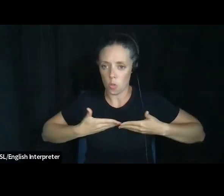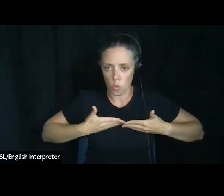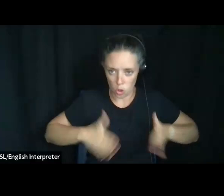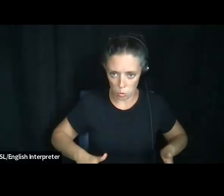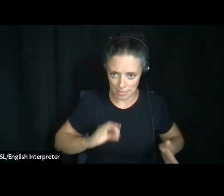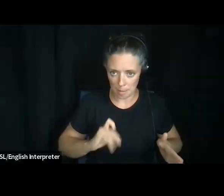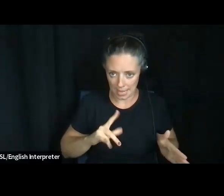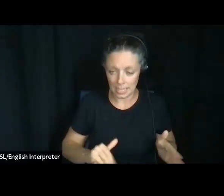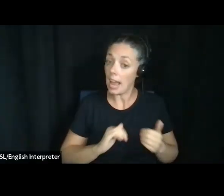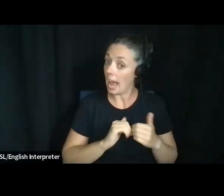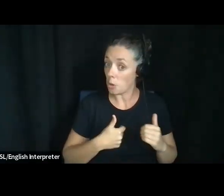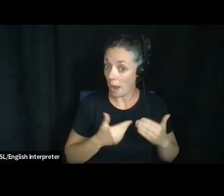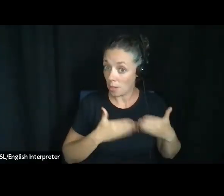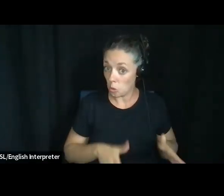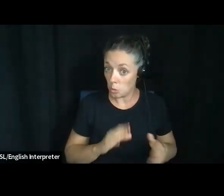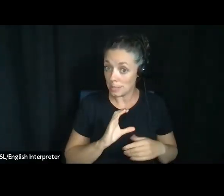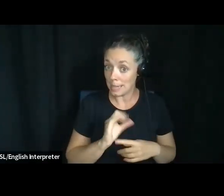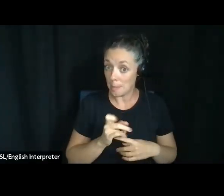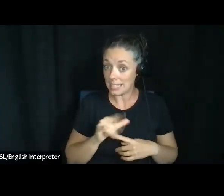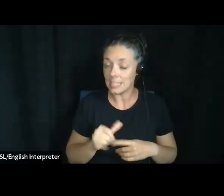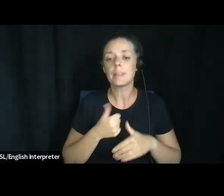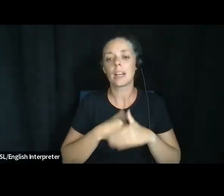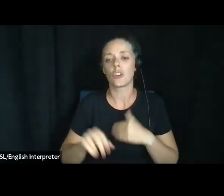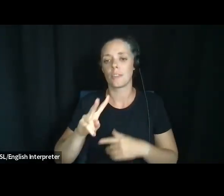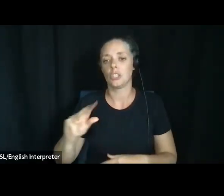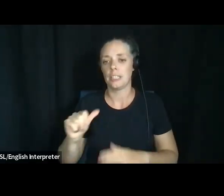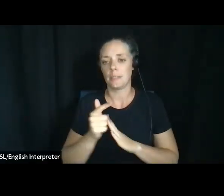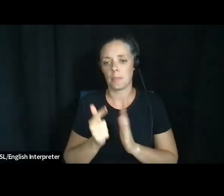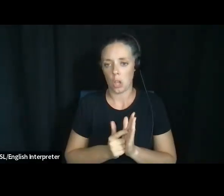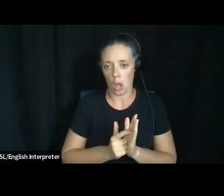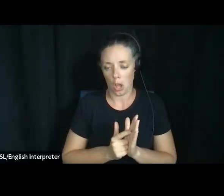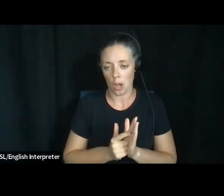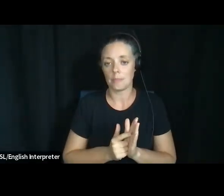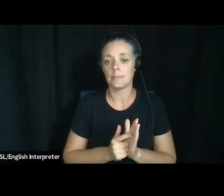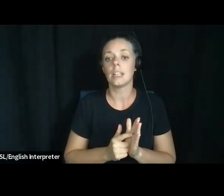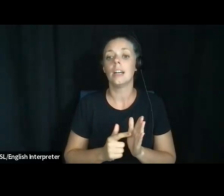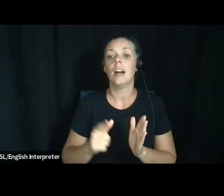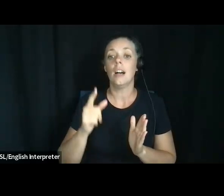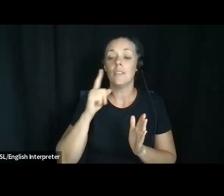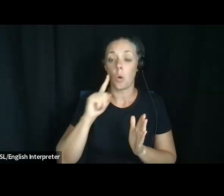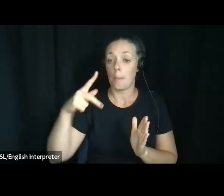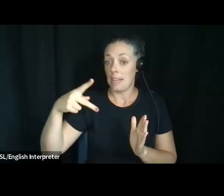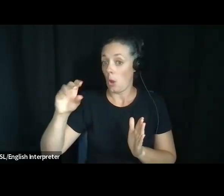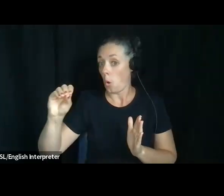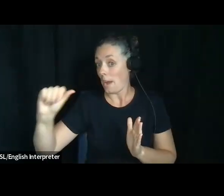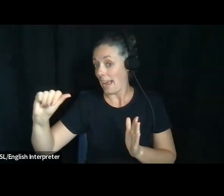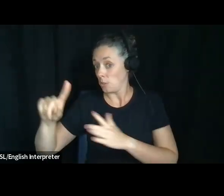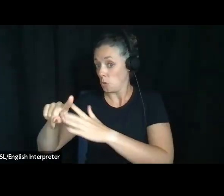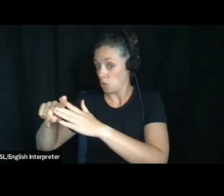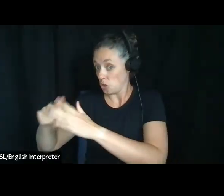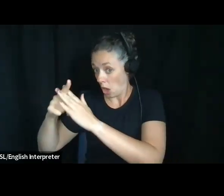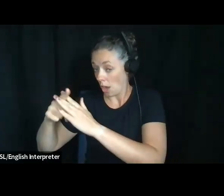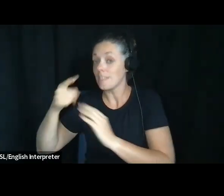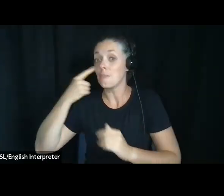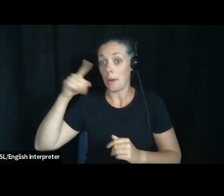capacity? Um, under Virginia law, um, in order to lose capacity for a power of attorney to kick in, um, for Caitlin to